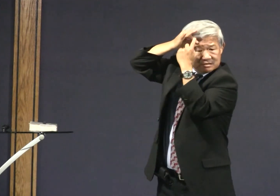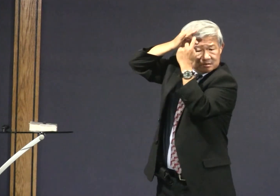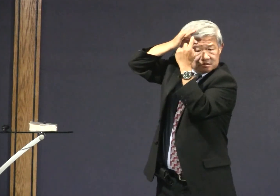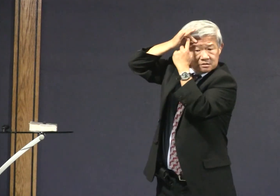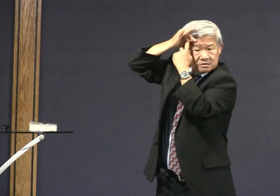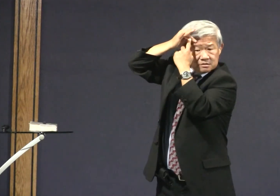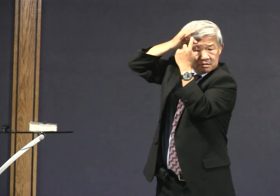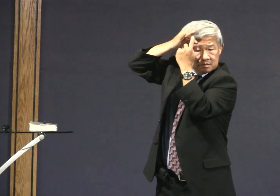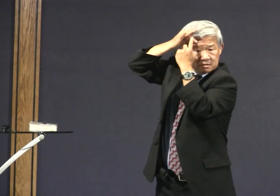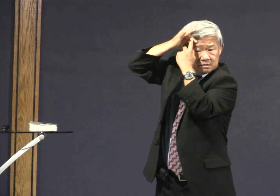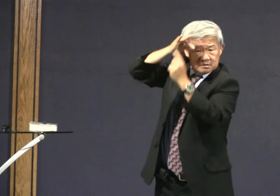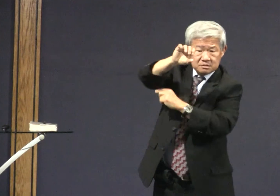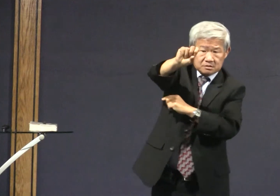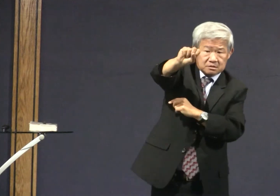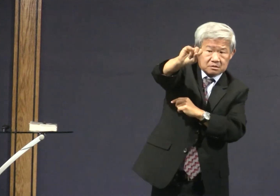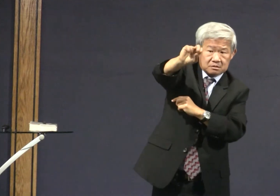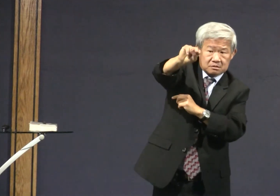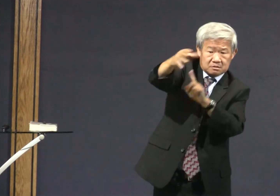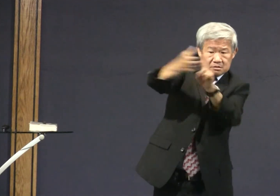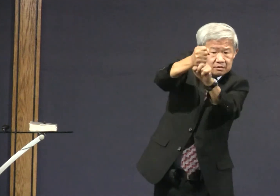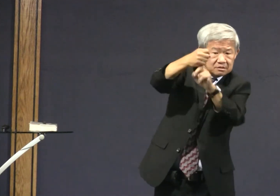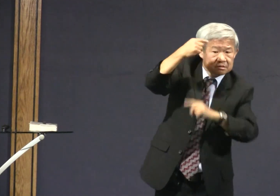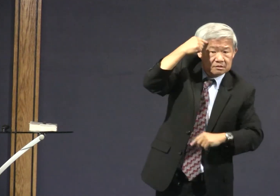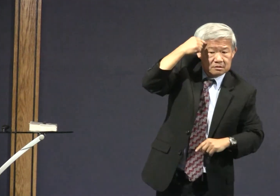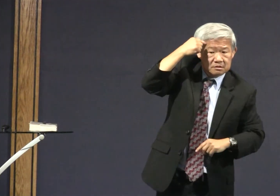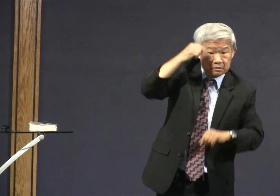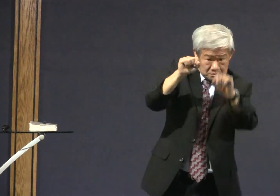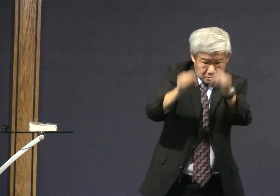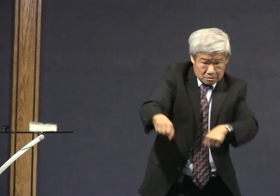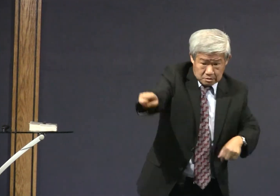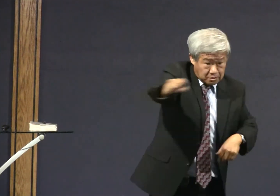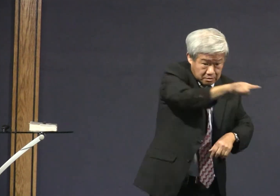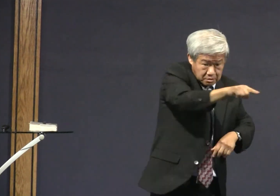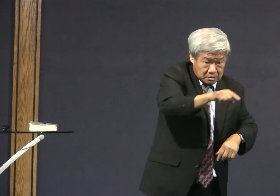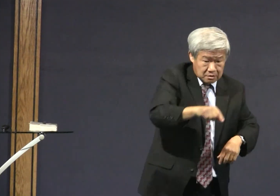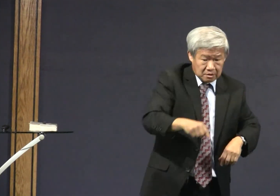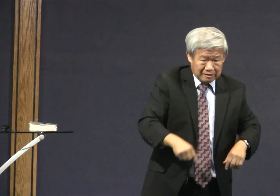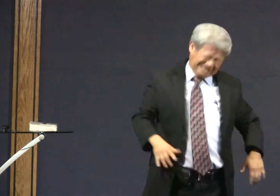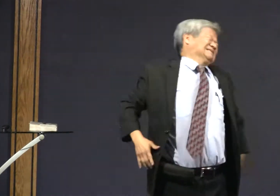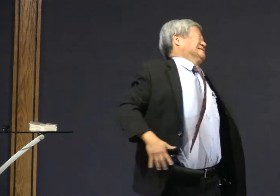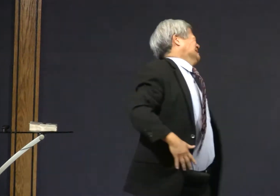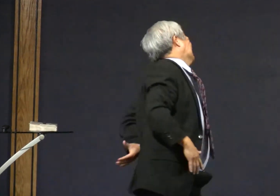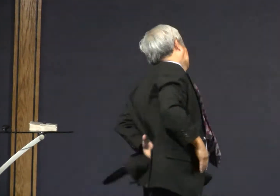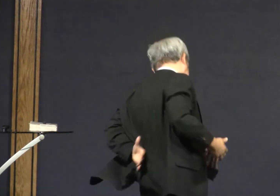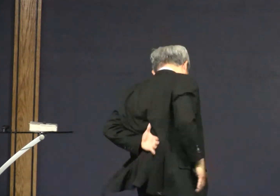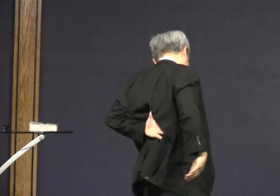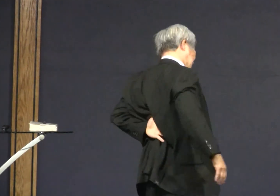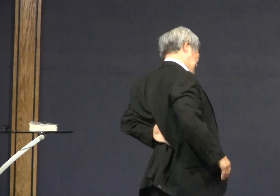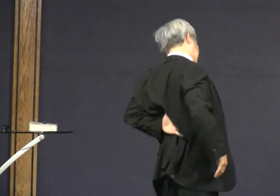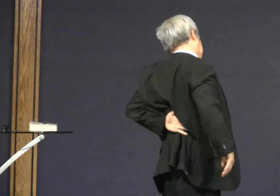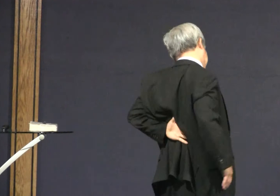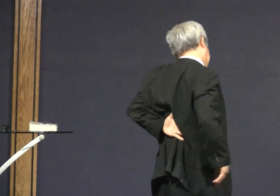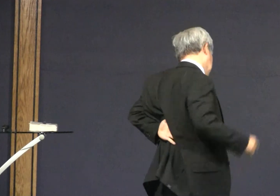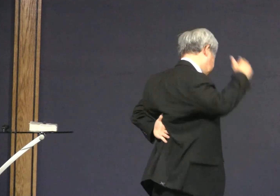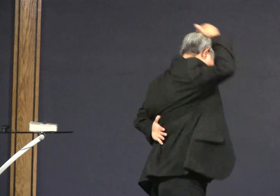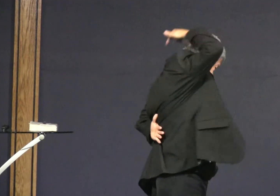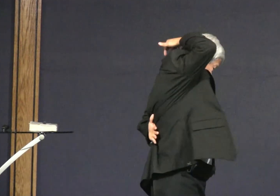start smoking and you get hooked on it. And that's